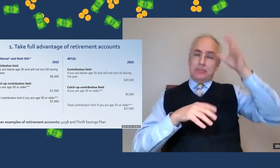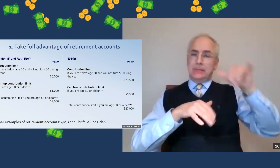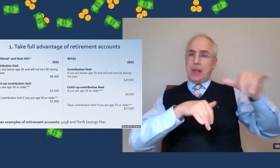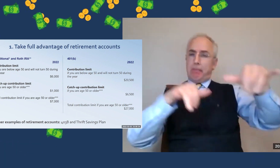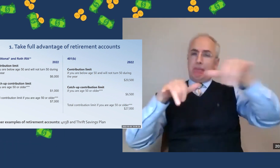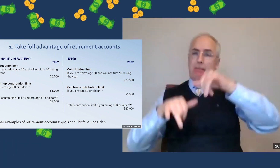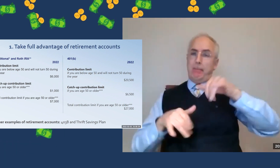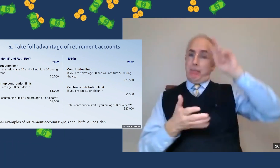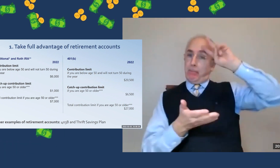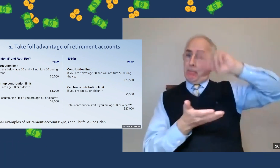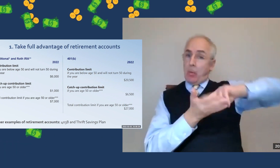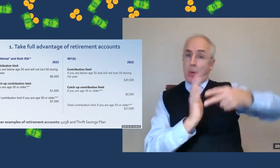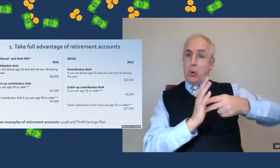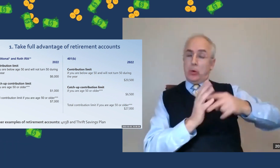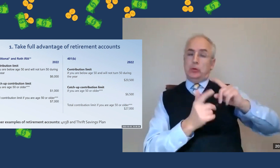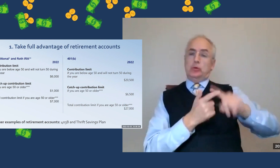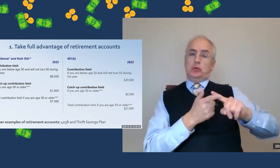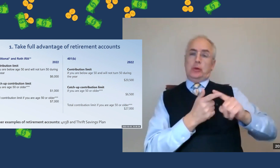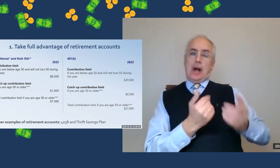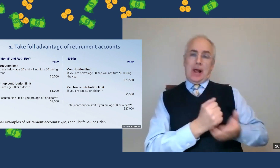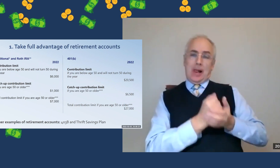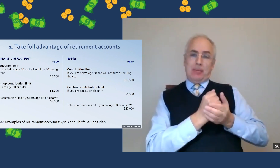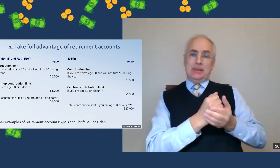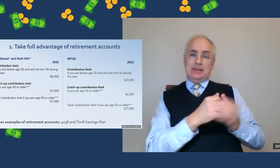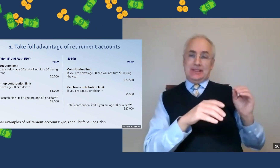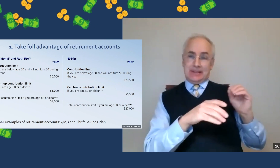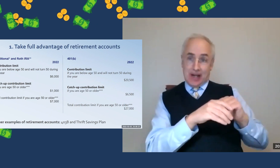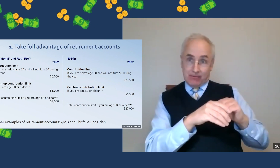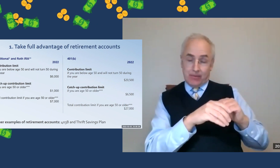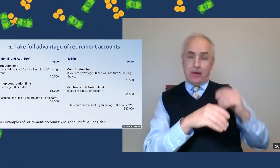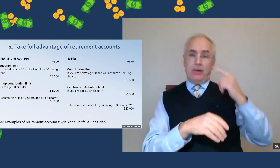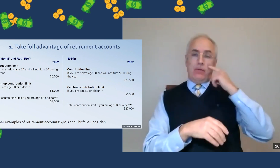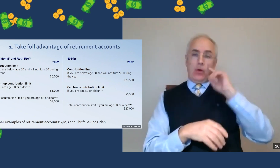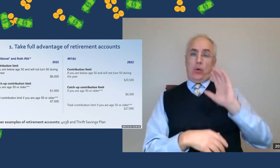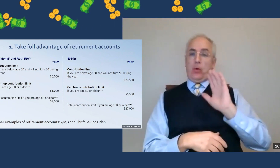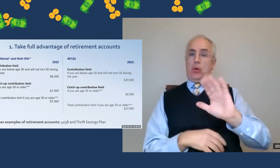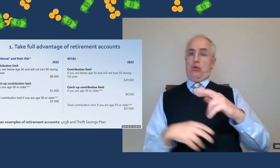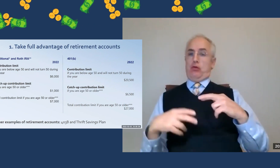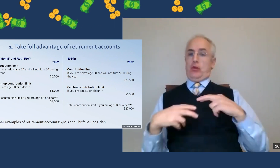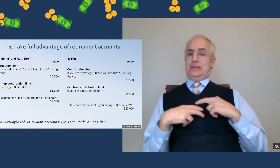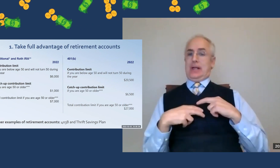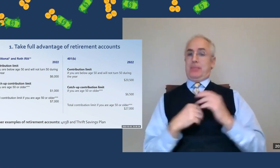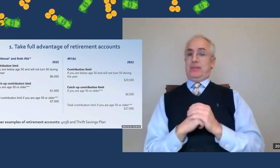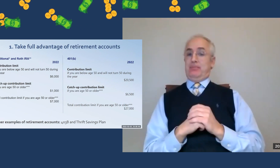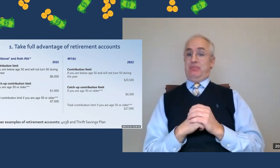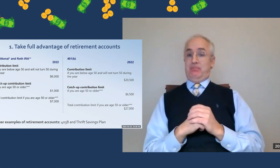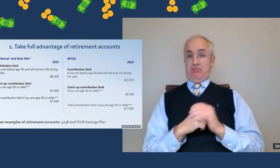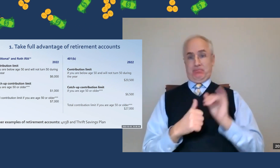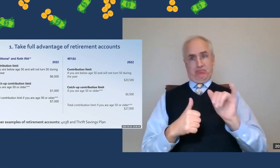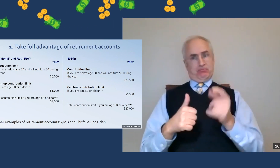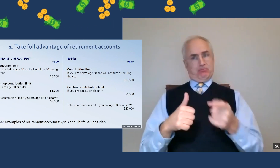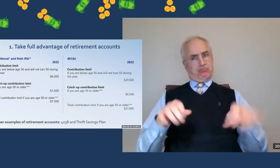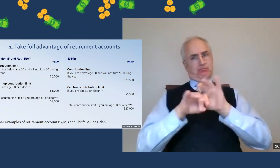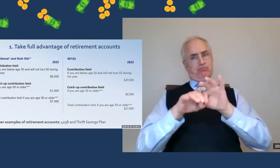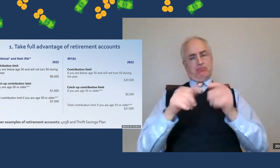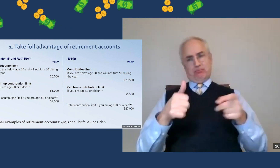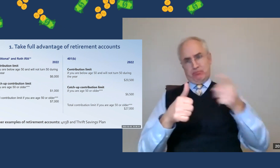Each of them is a different type. The concept and purpose of them all is the same in that it is for you to save toward